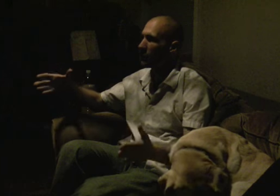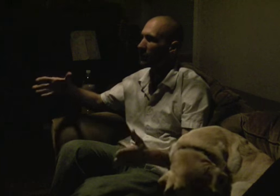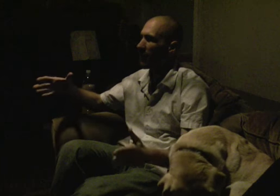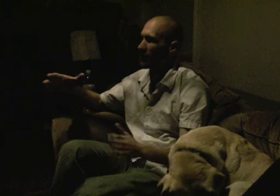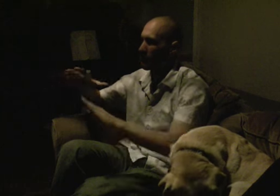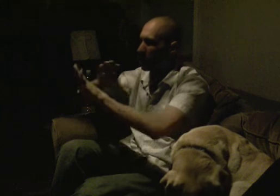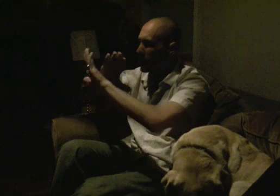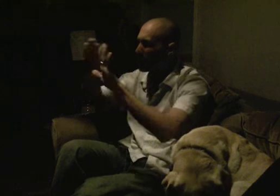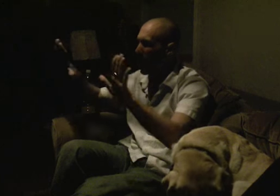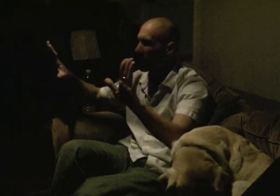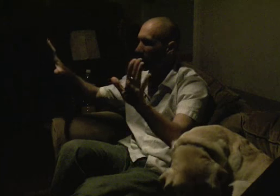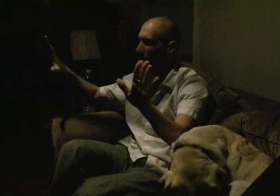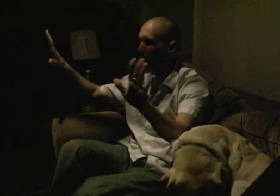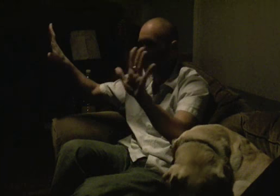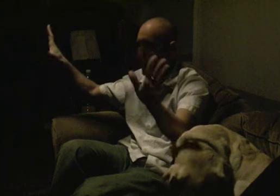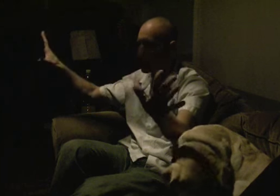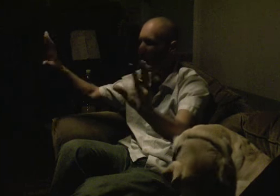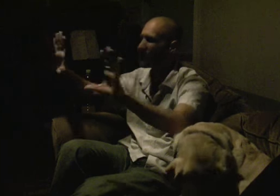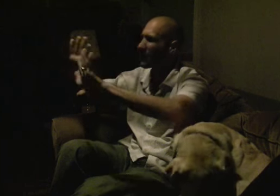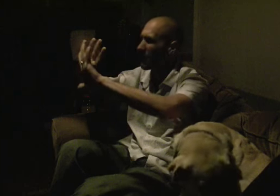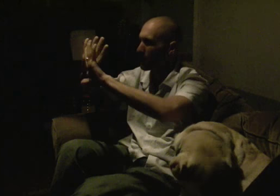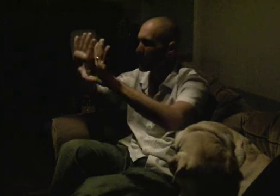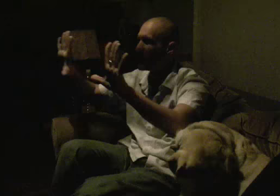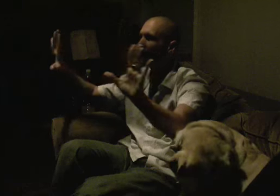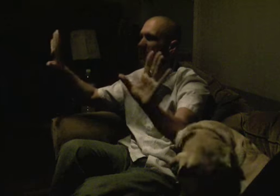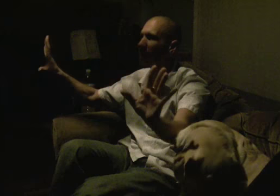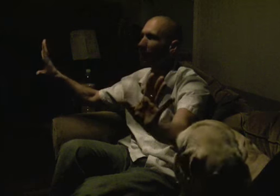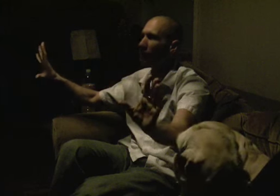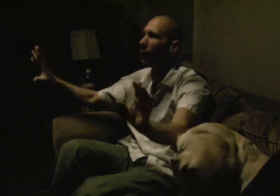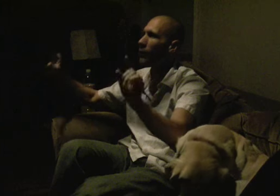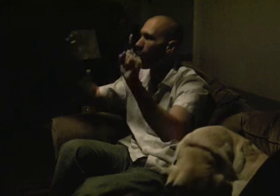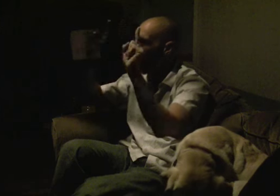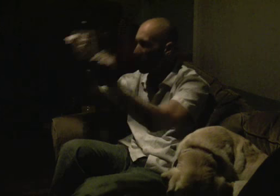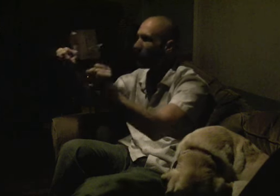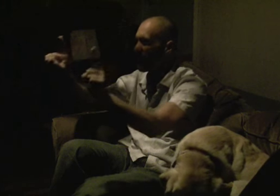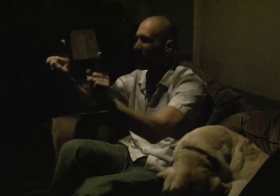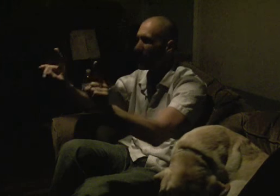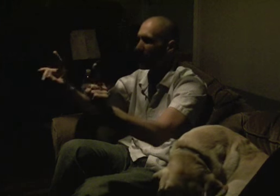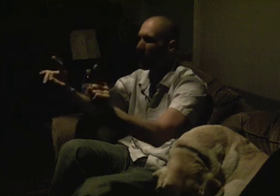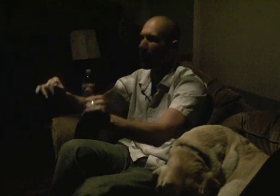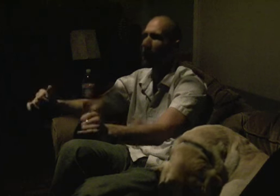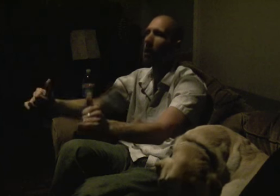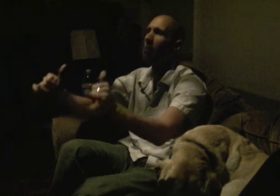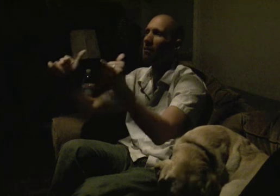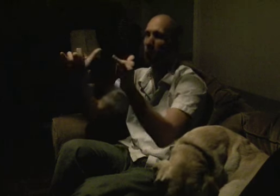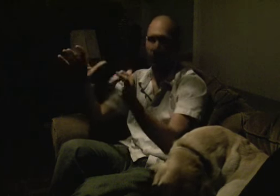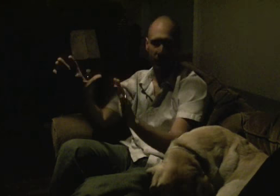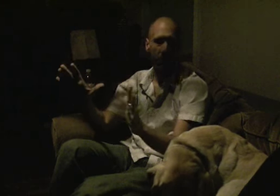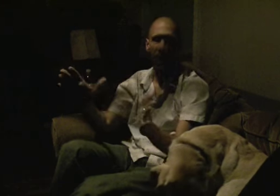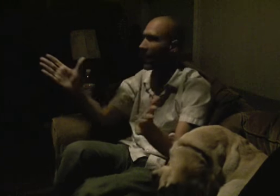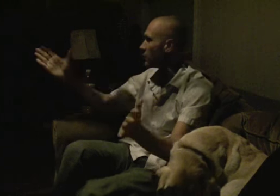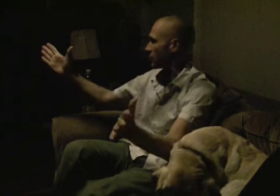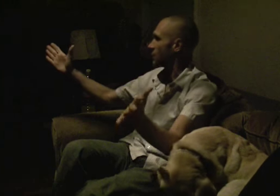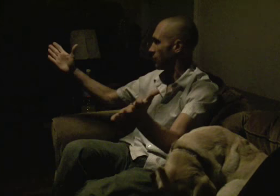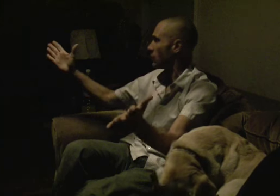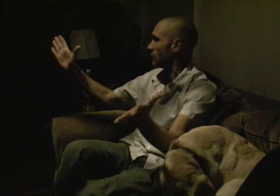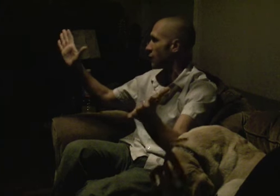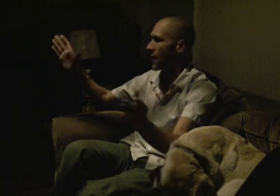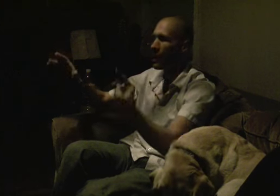the realization, complete blackness, no time or space, like a complete silent void. One thing in the void, my voice, in my head, just like the voice in your head.